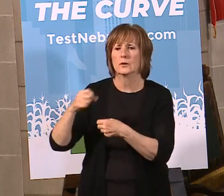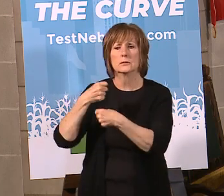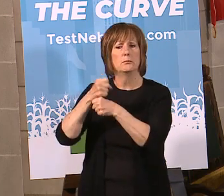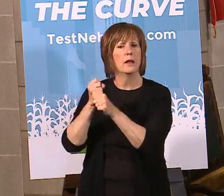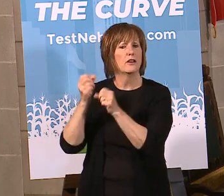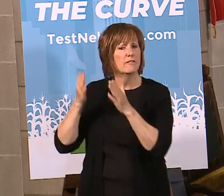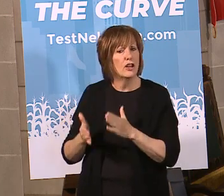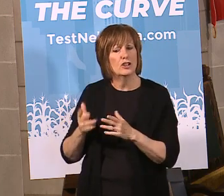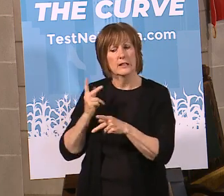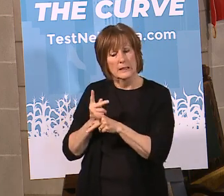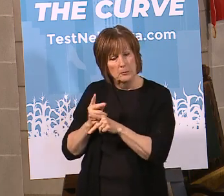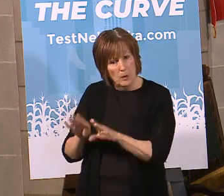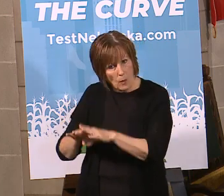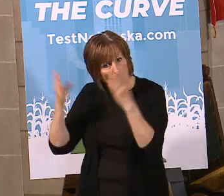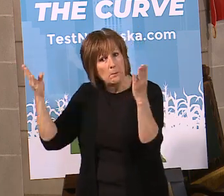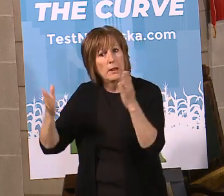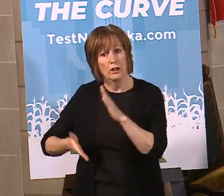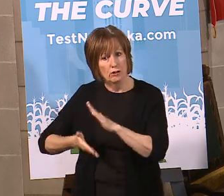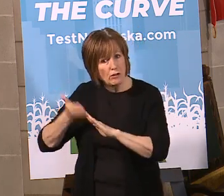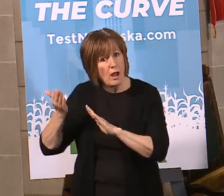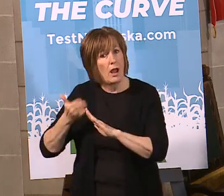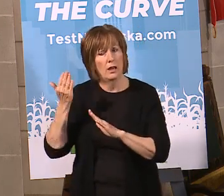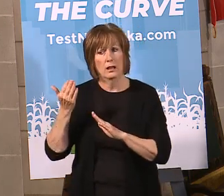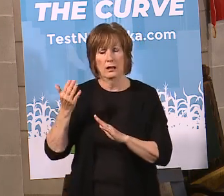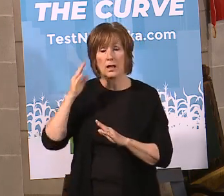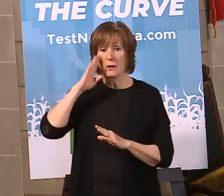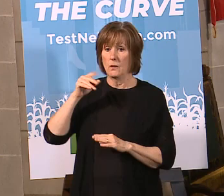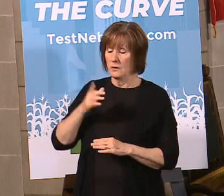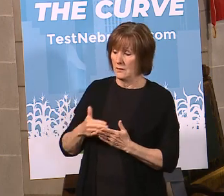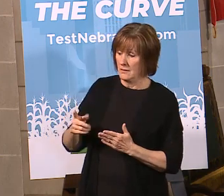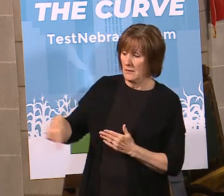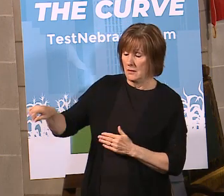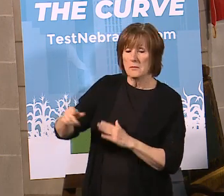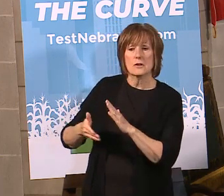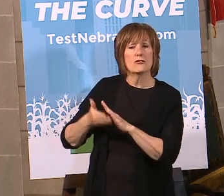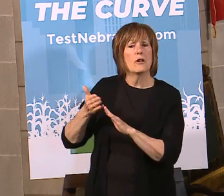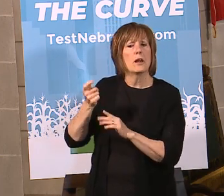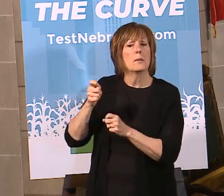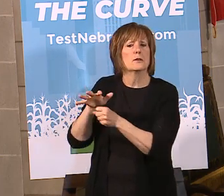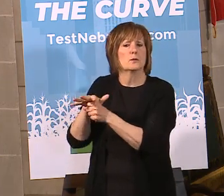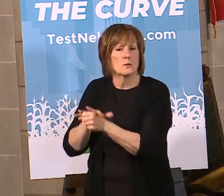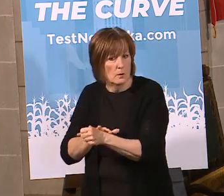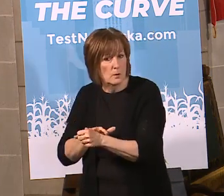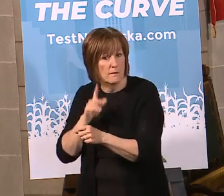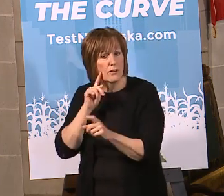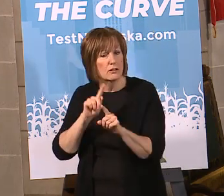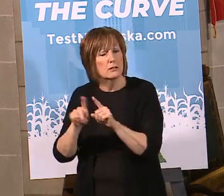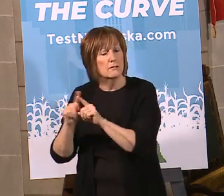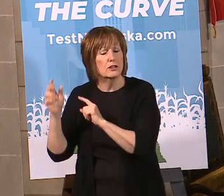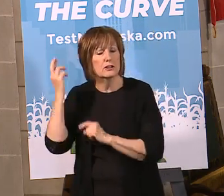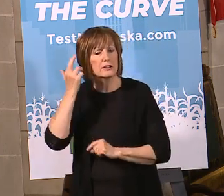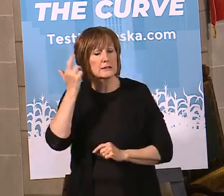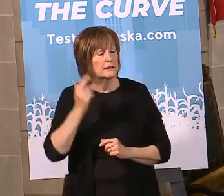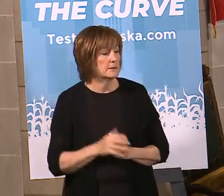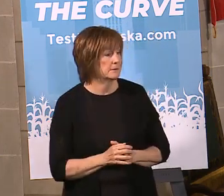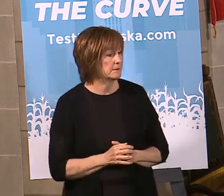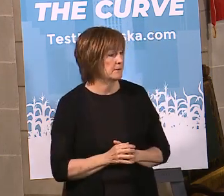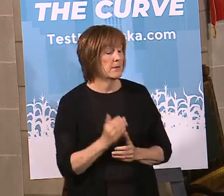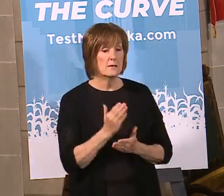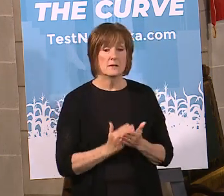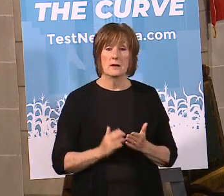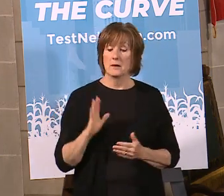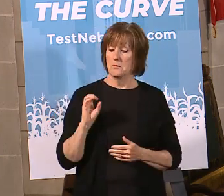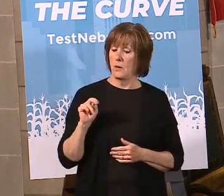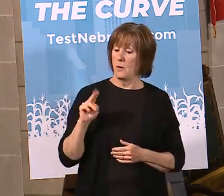running. My understanding is that many of these facilities are running slower for a number of different reasons. Are some of these